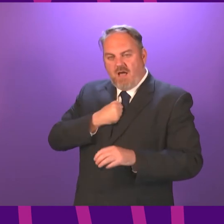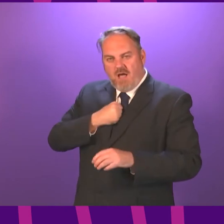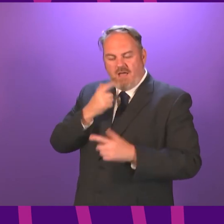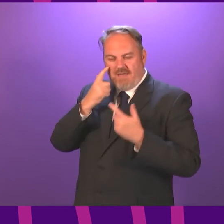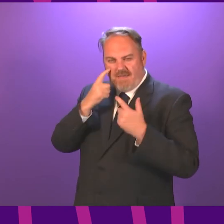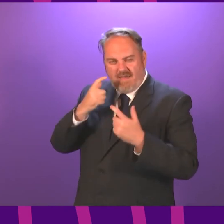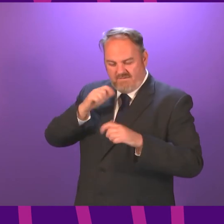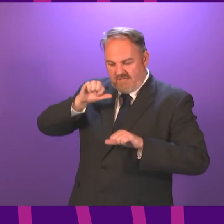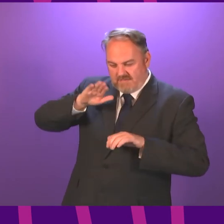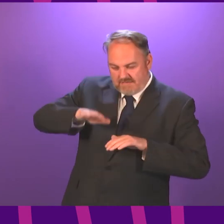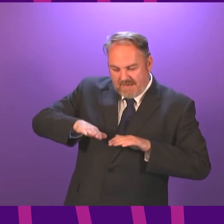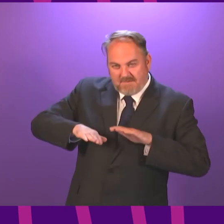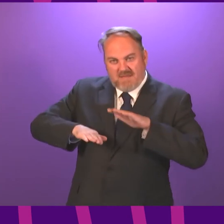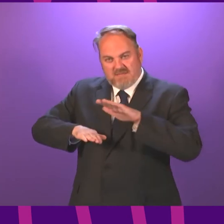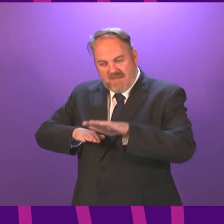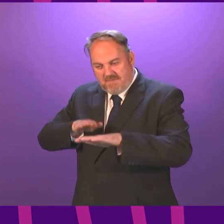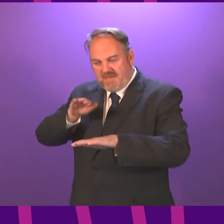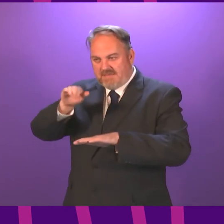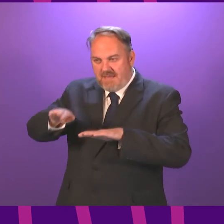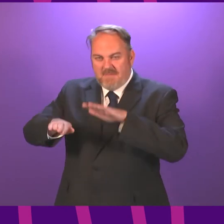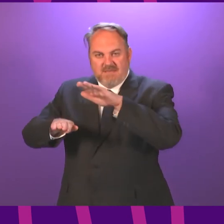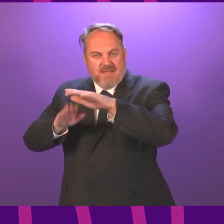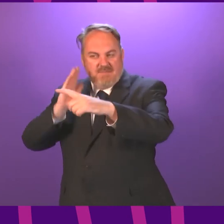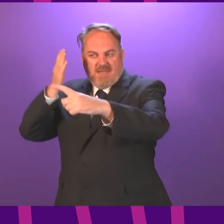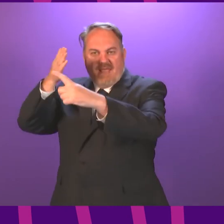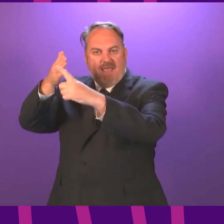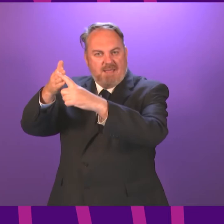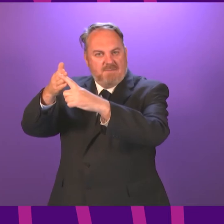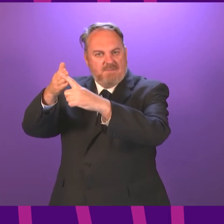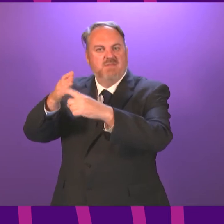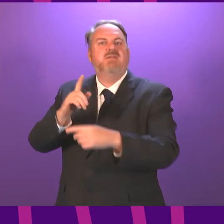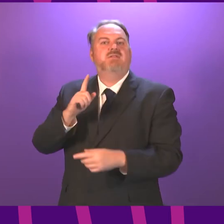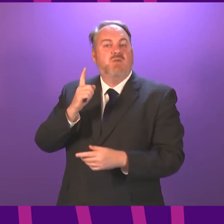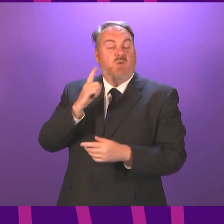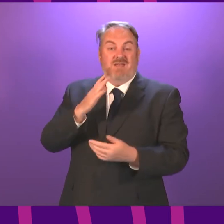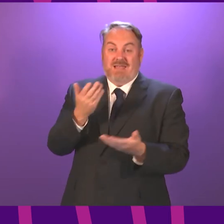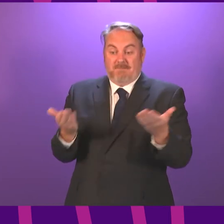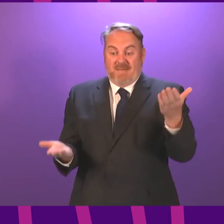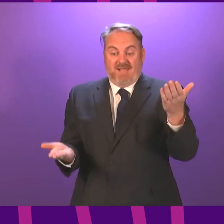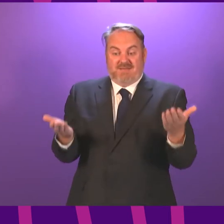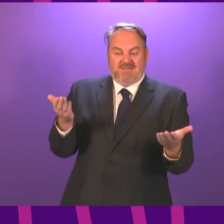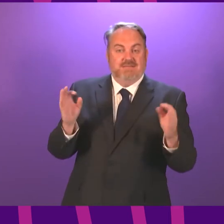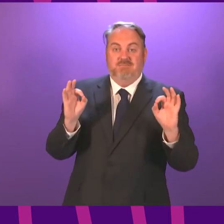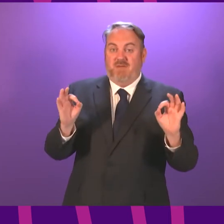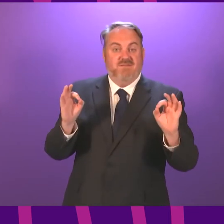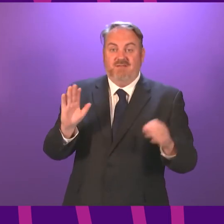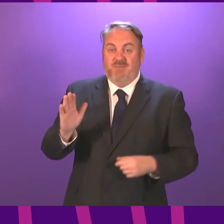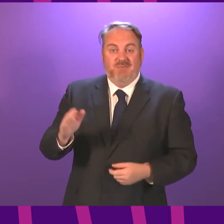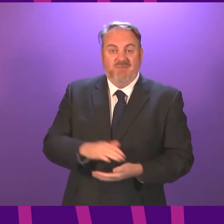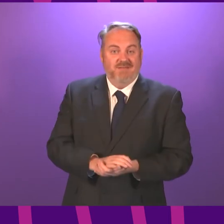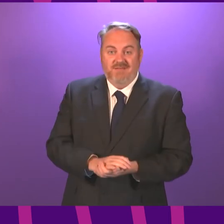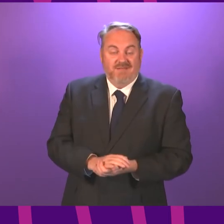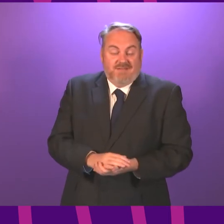get the country back to normal, we have to make sure we are striking the right overall balance. It's not easy, I'm afraid, but it is